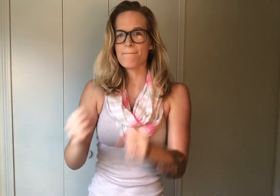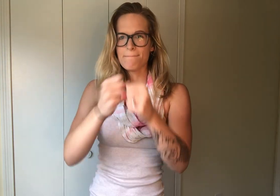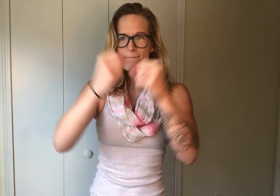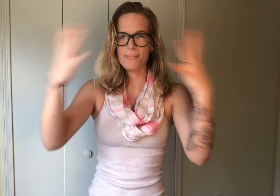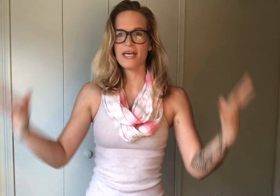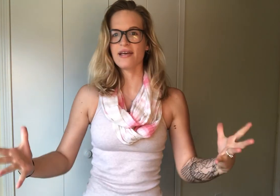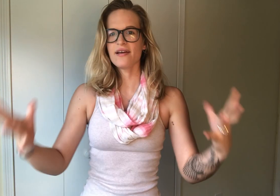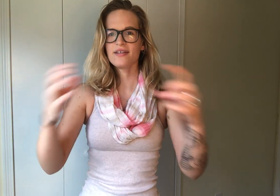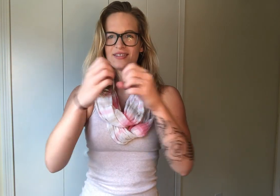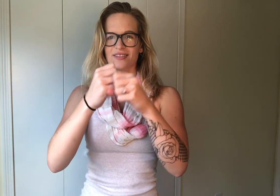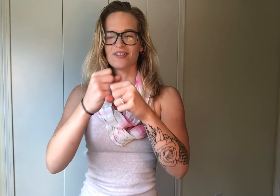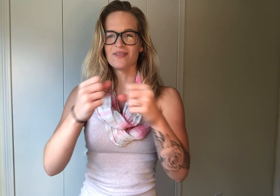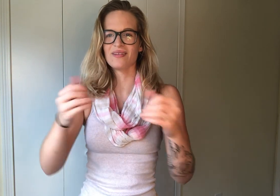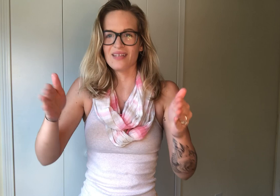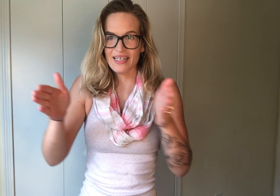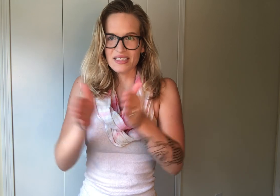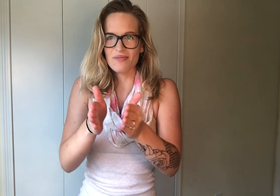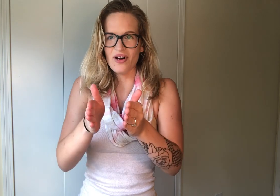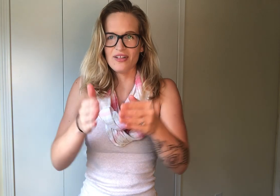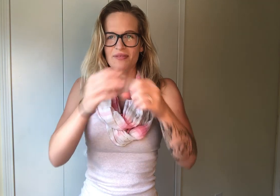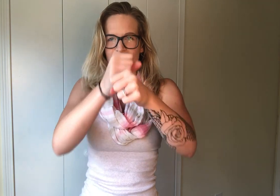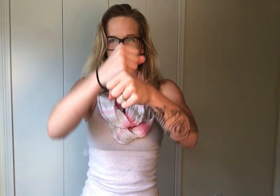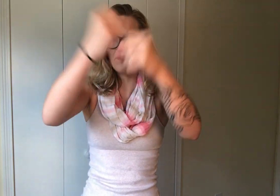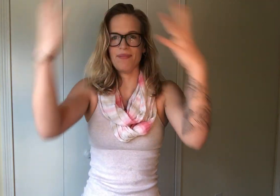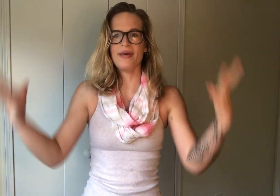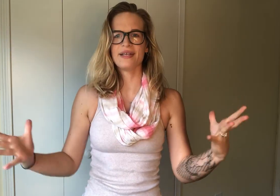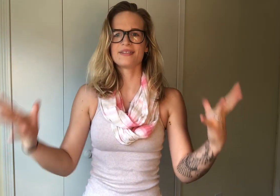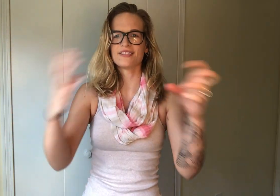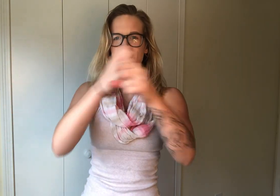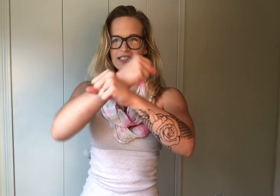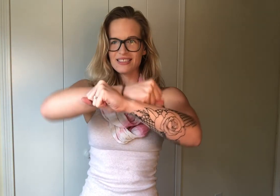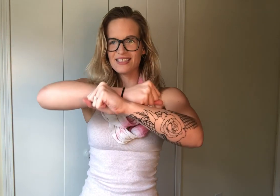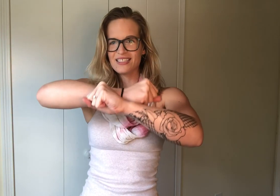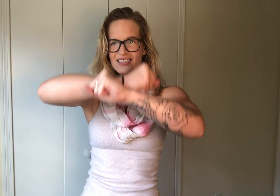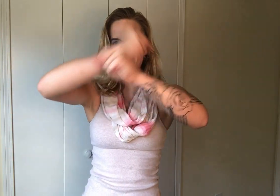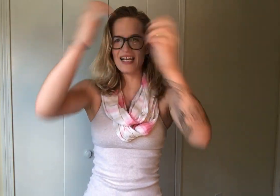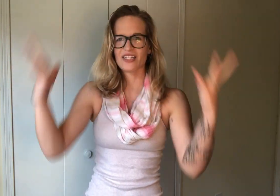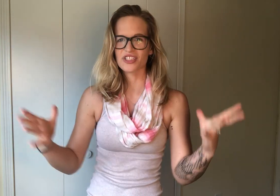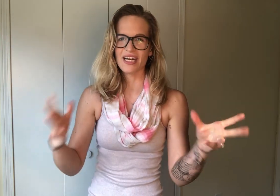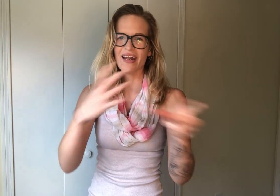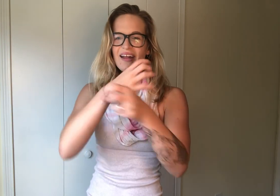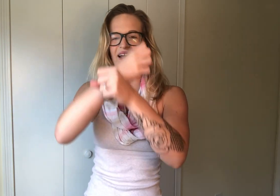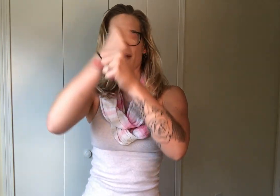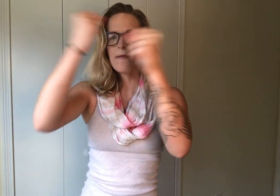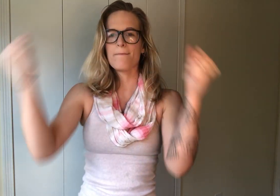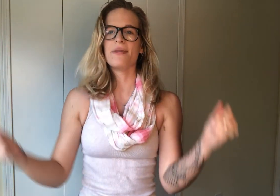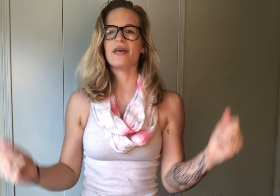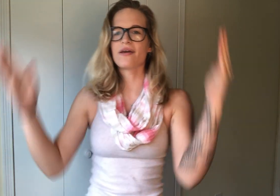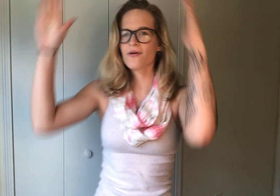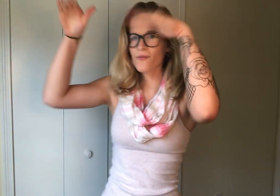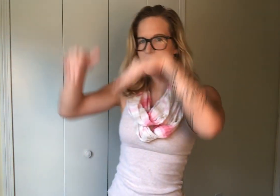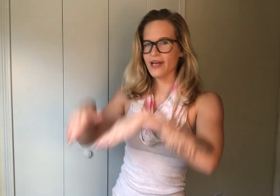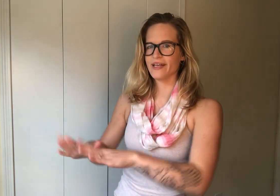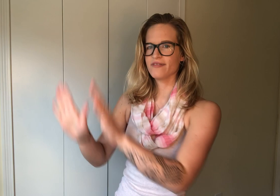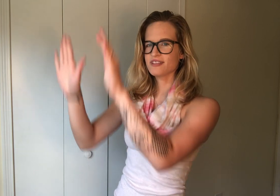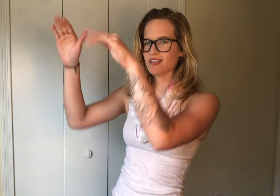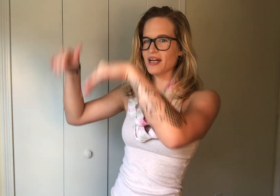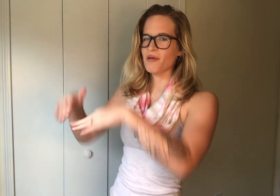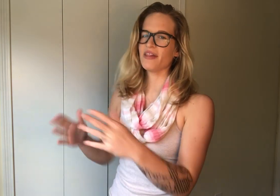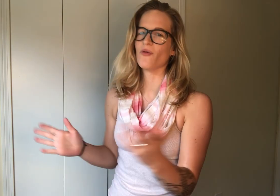big, so like small, but big, so just exaggerate it. Big waves. So then I made the